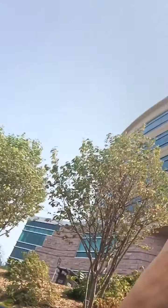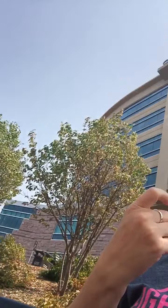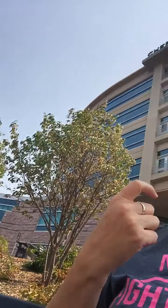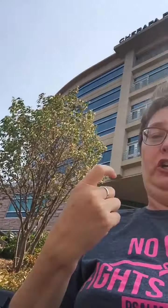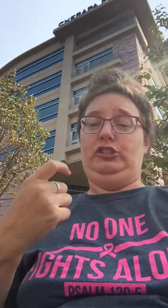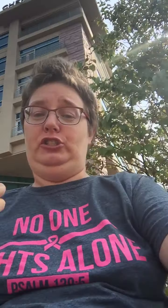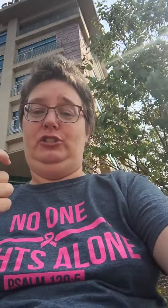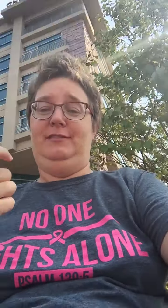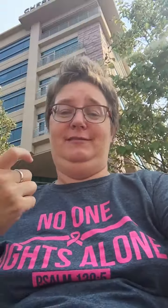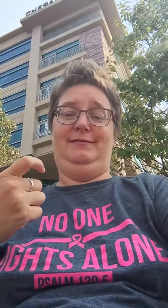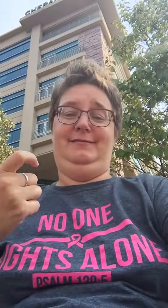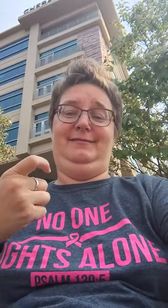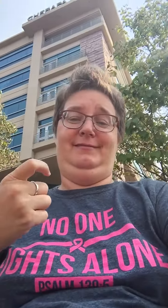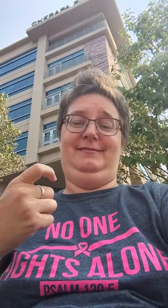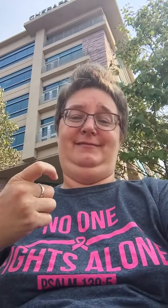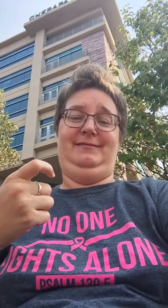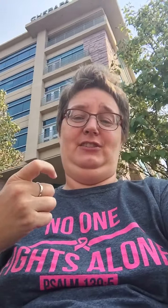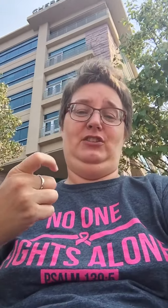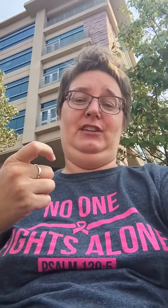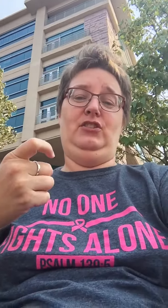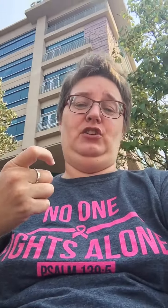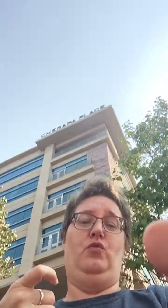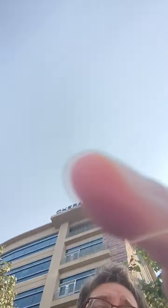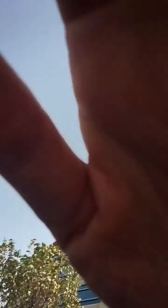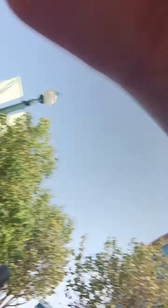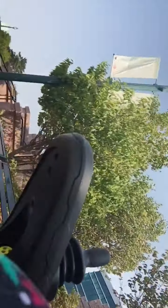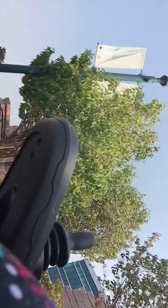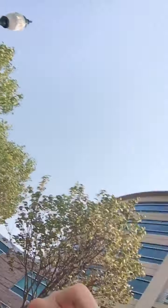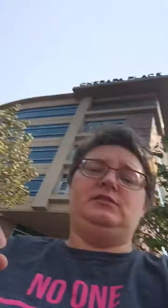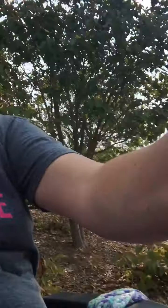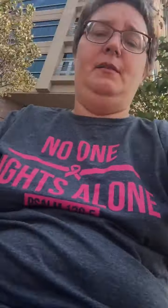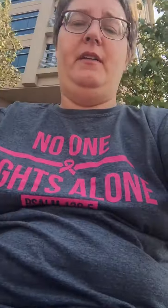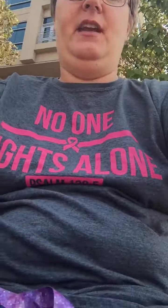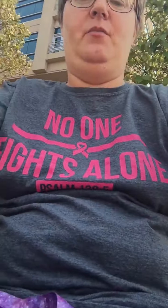charge and control. Oh, sorry, my camera.